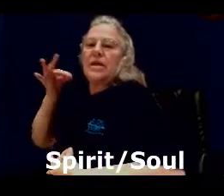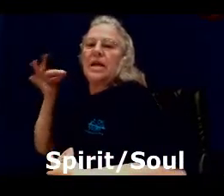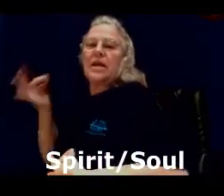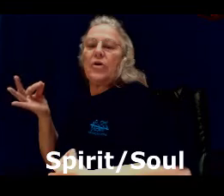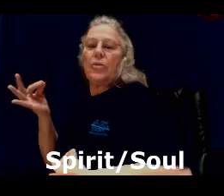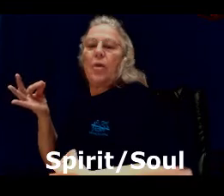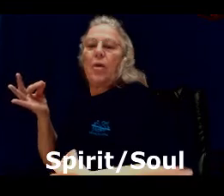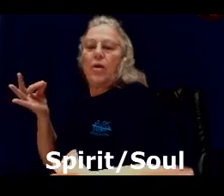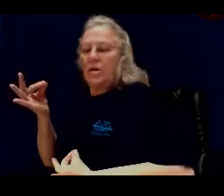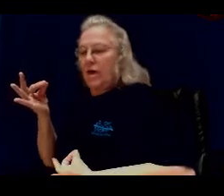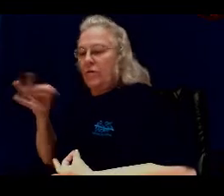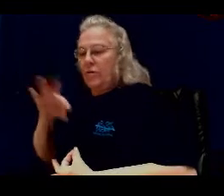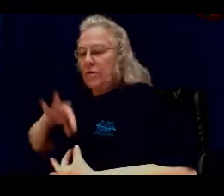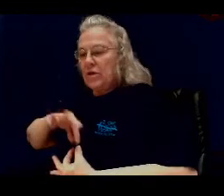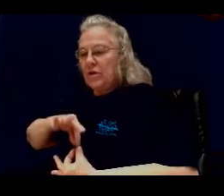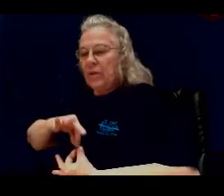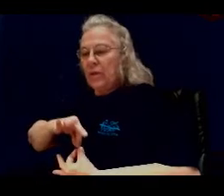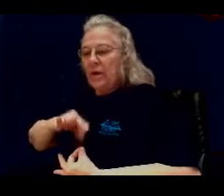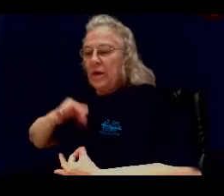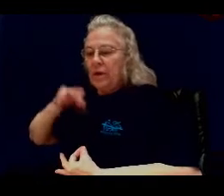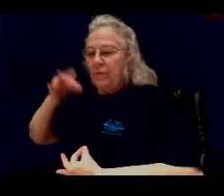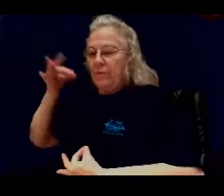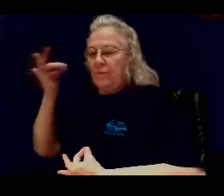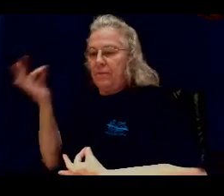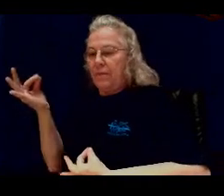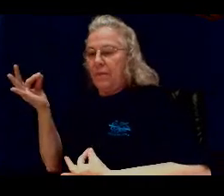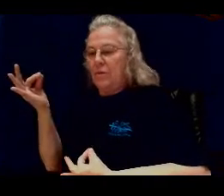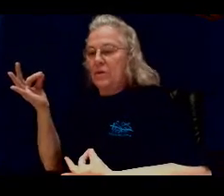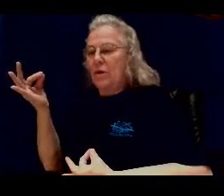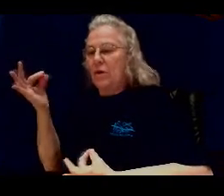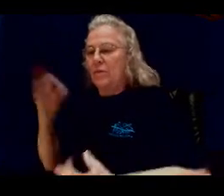the inner part of you. Spirit or soul.